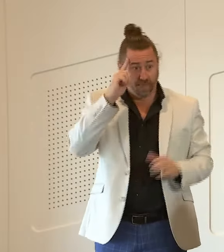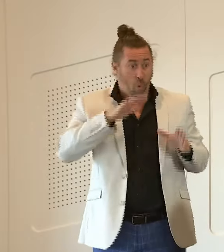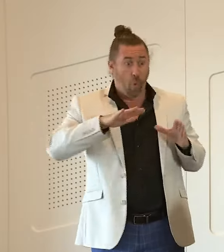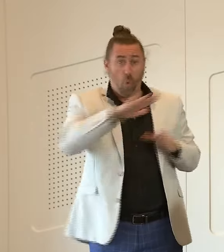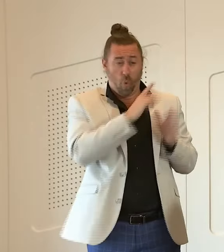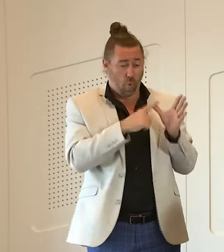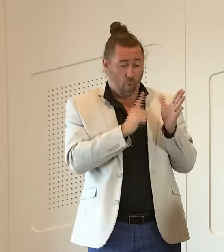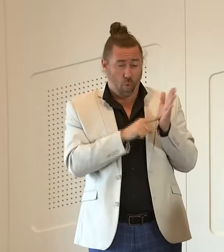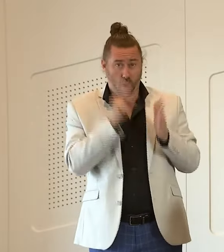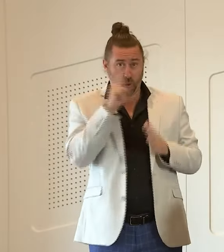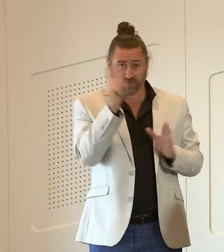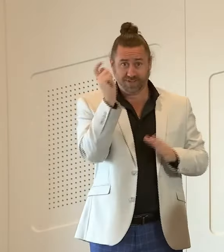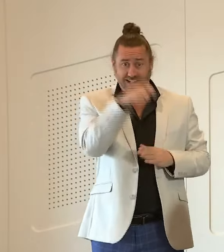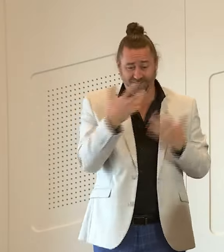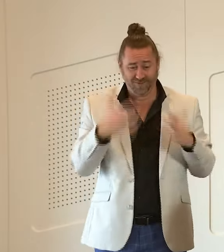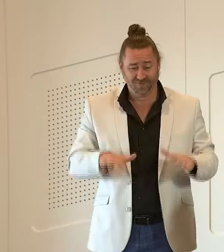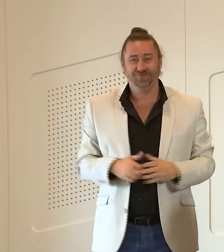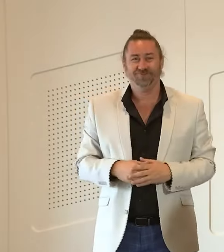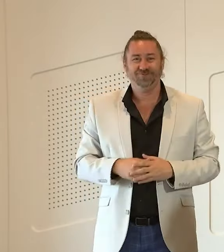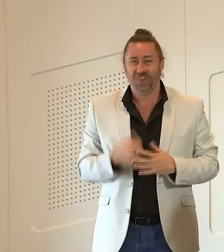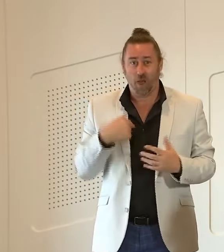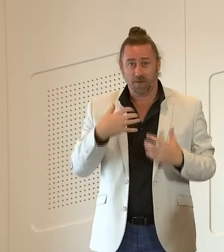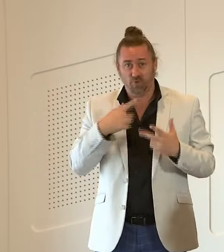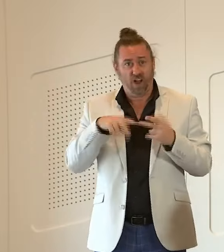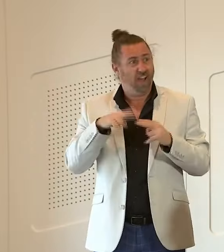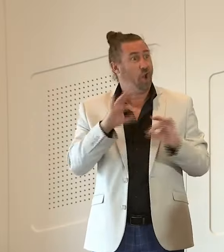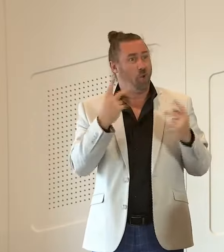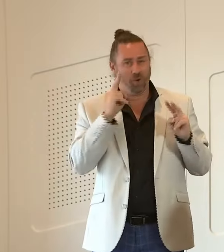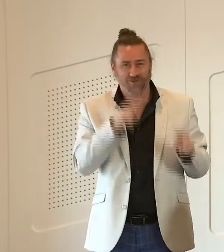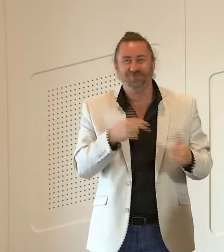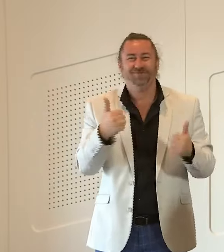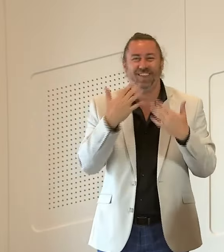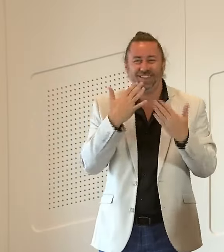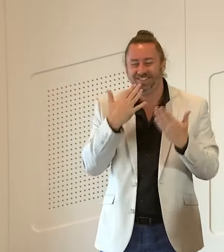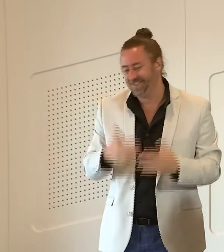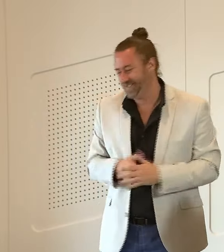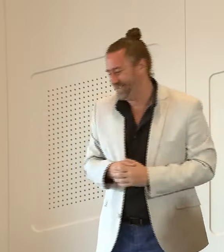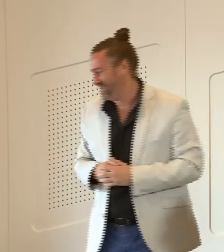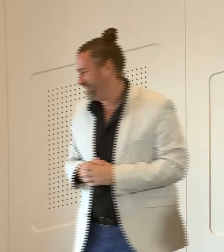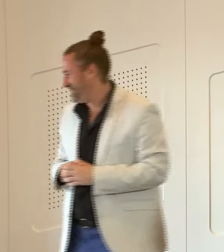didn't watch the match i'd be surprised if there was thank you